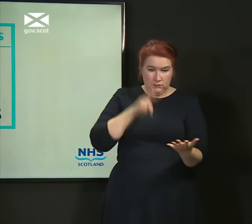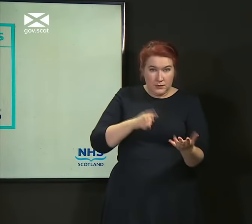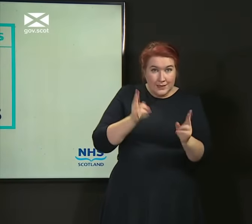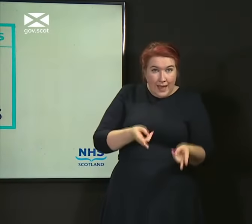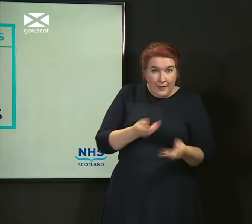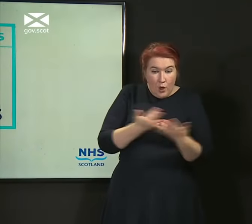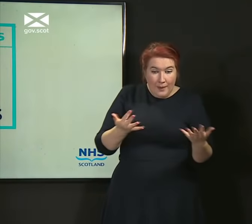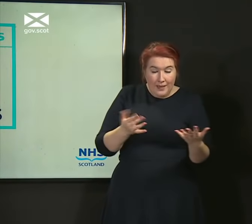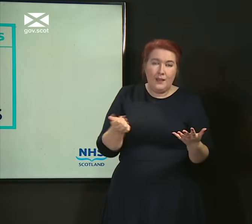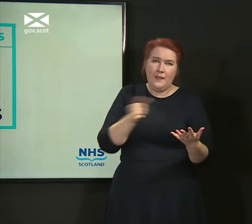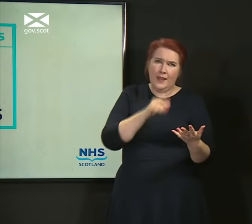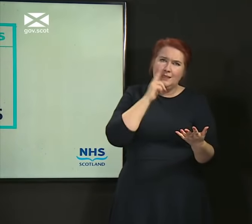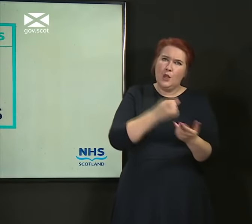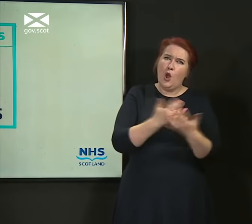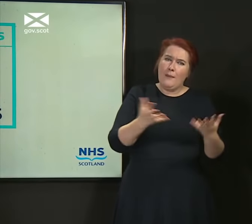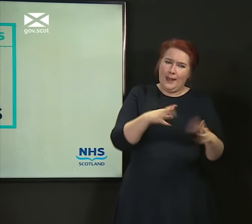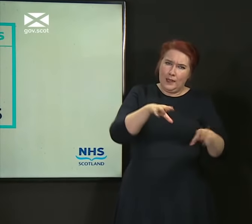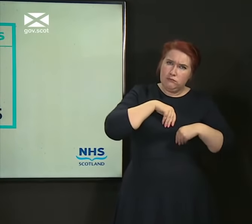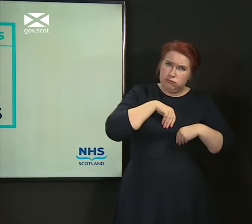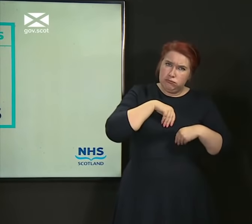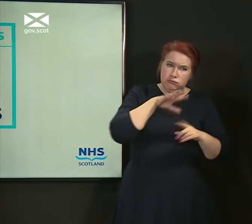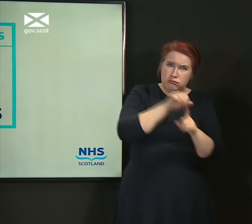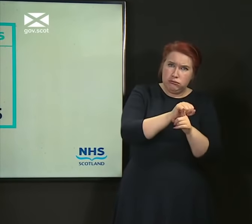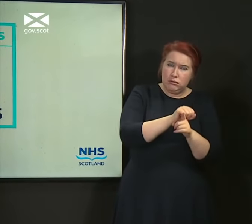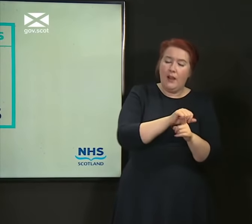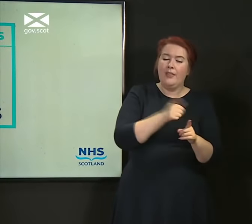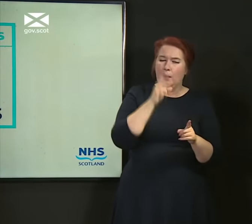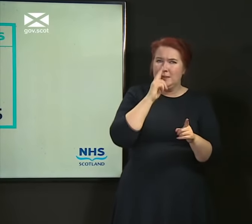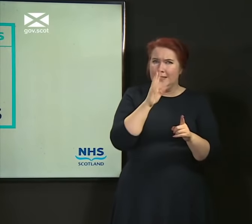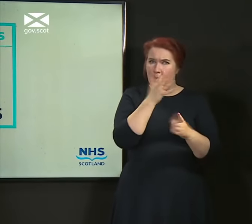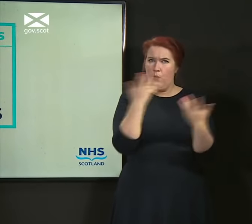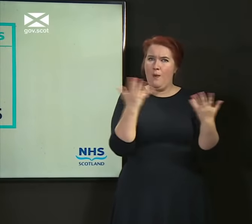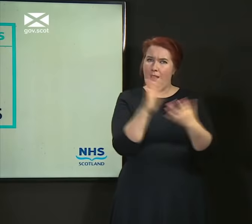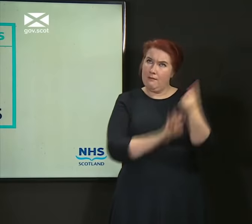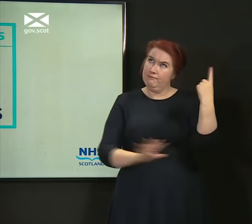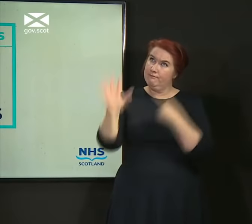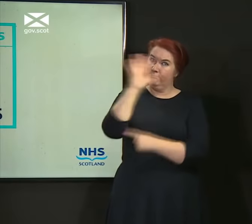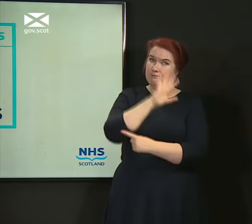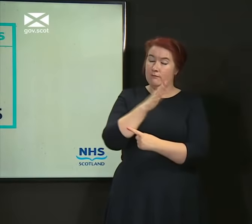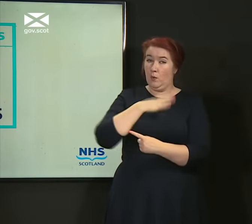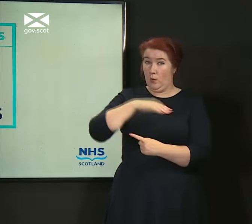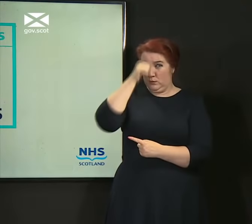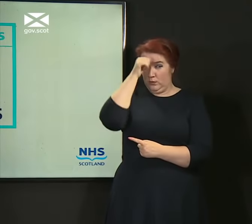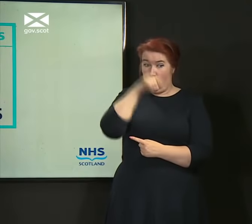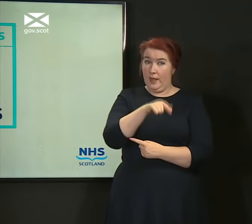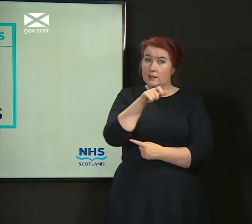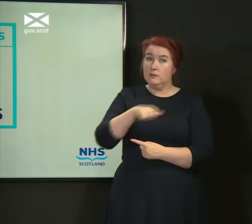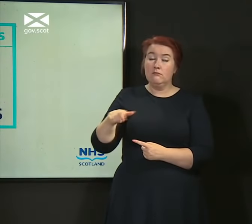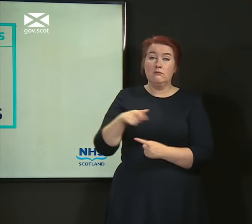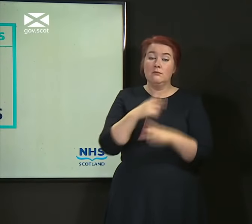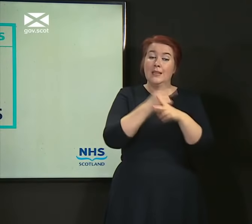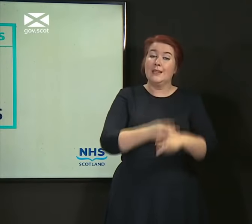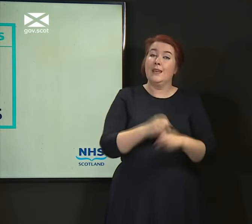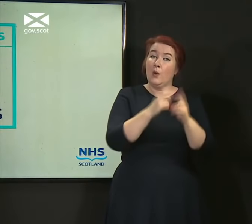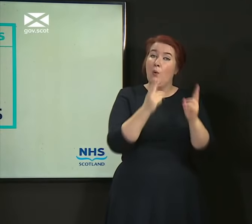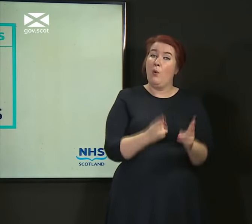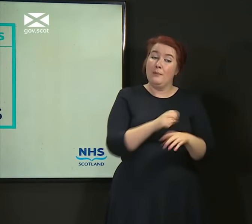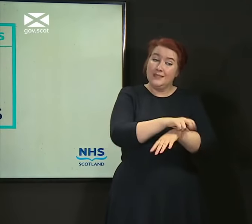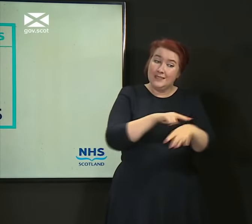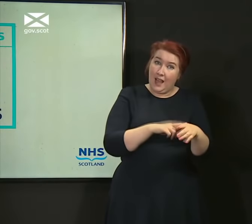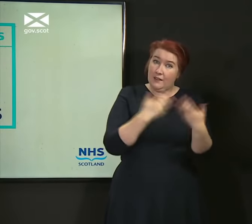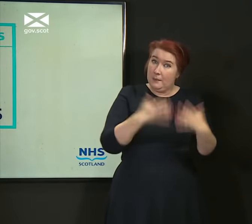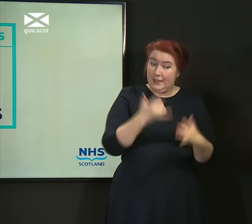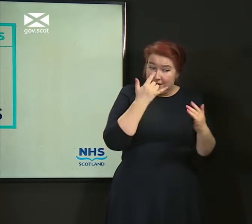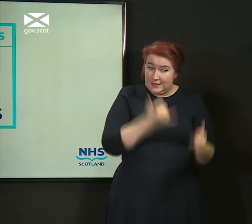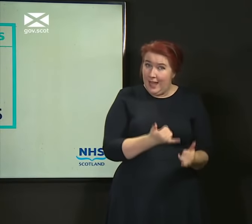I look at the positive cases. And then very quickly, we look at distribution. So we want to know, is this asymptomatic care home staff testing, of which